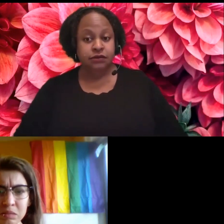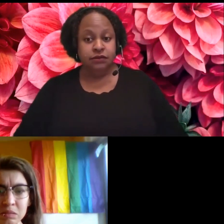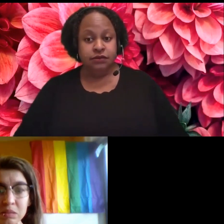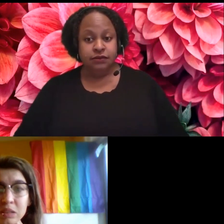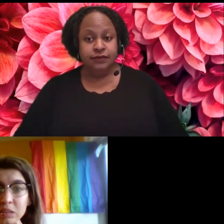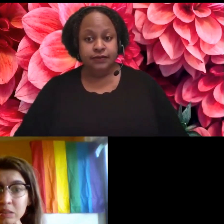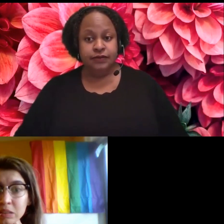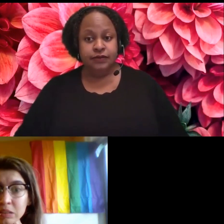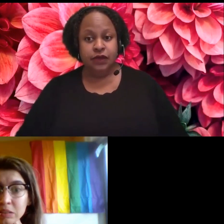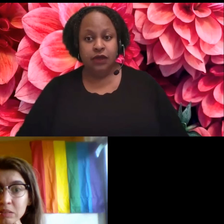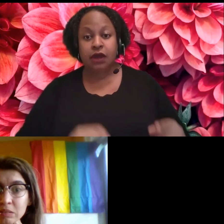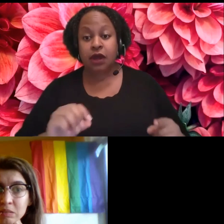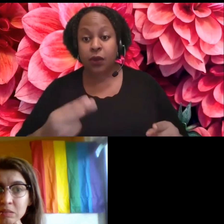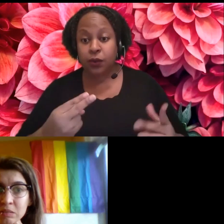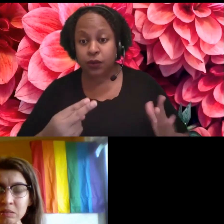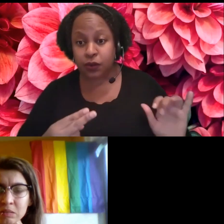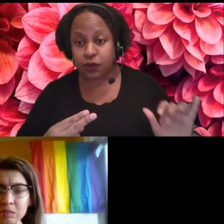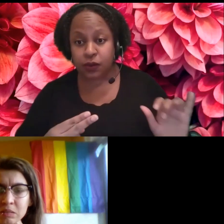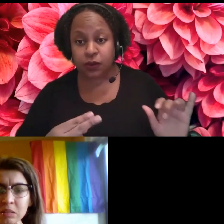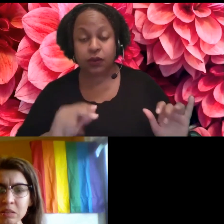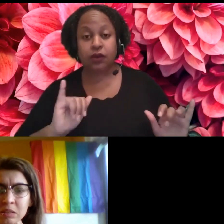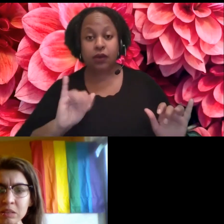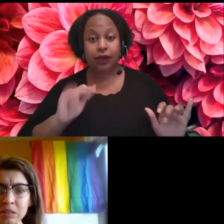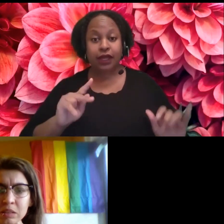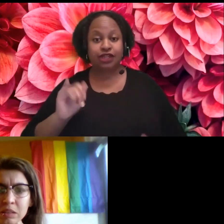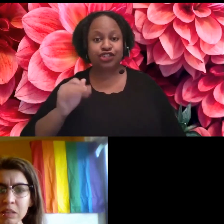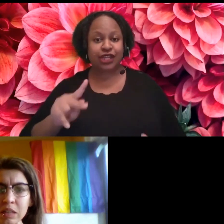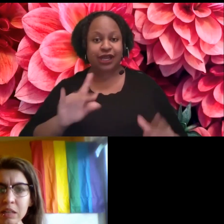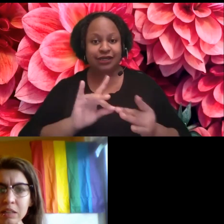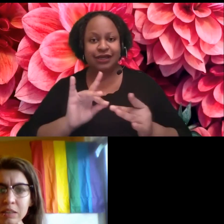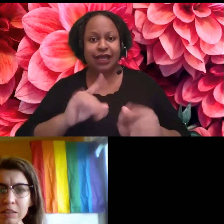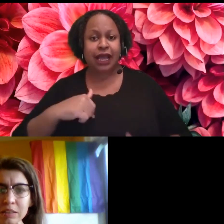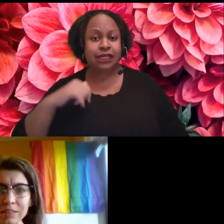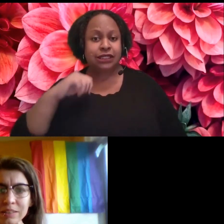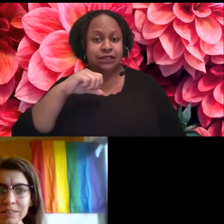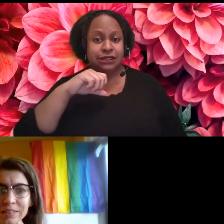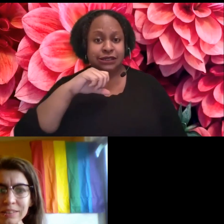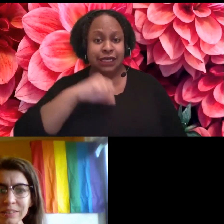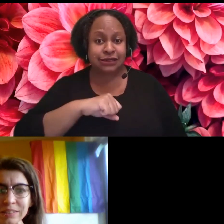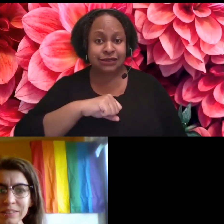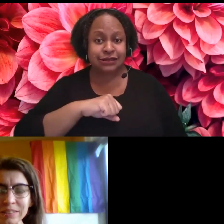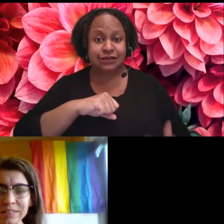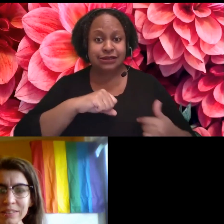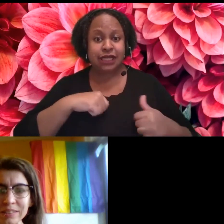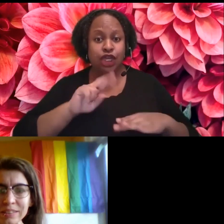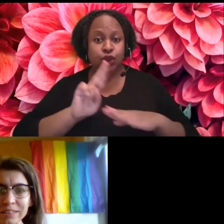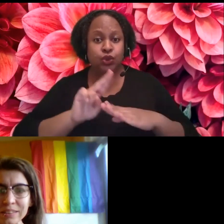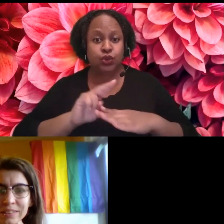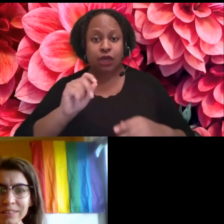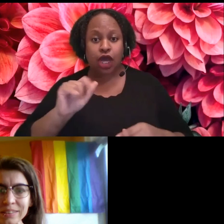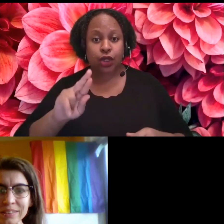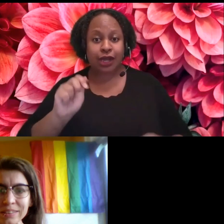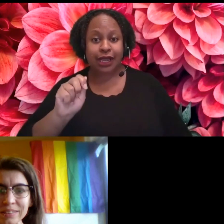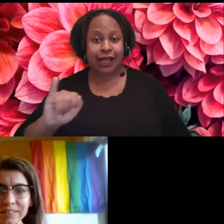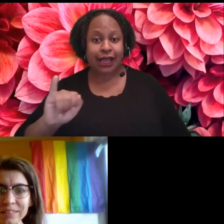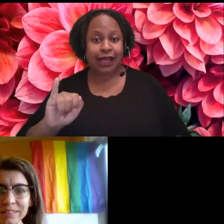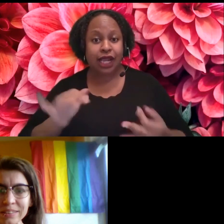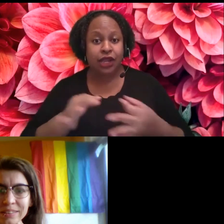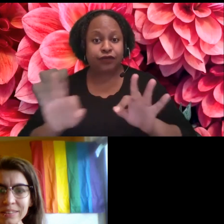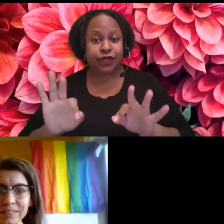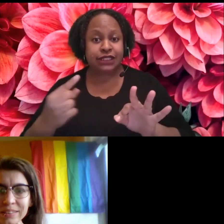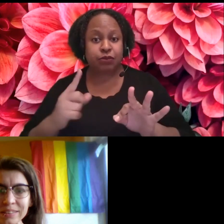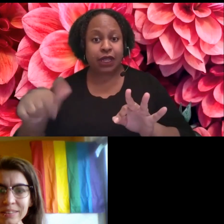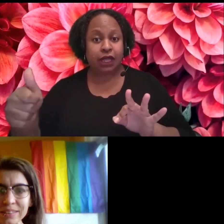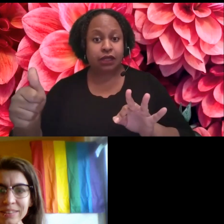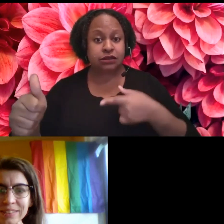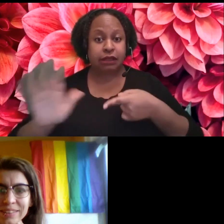Uh, sorry. Oh, okay. I, okay. I suppose I have been using it for free off someone else's dollar